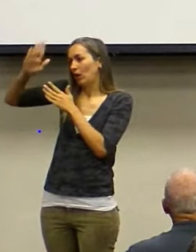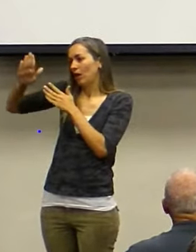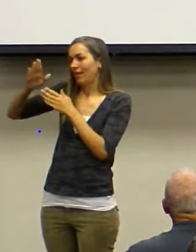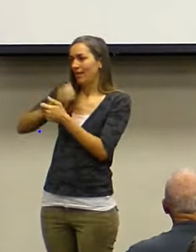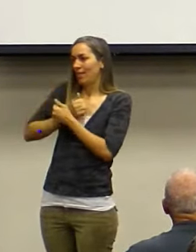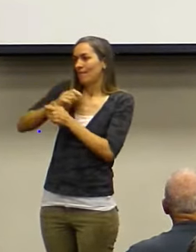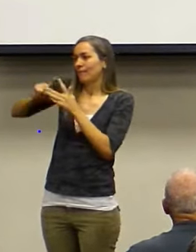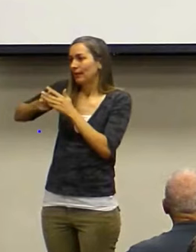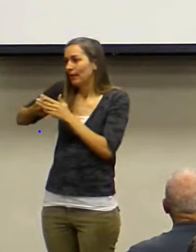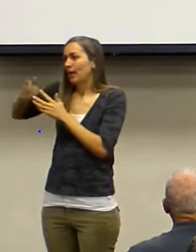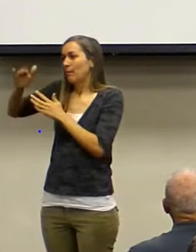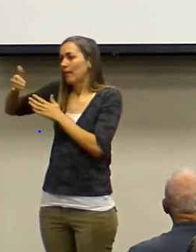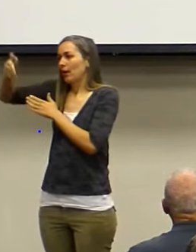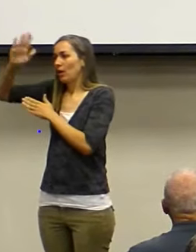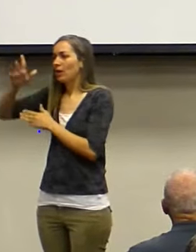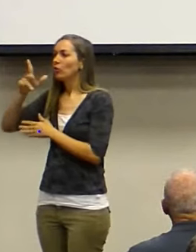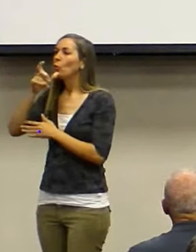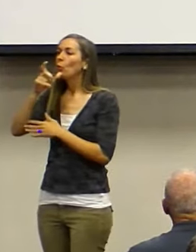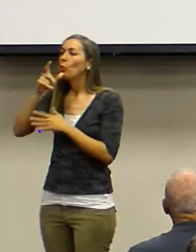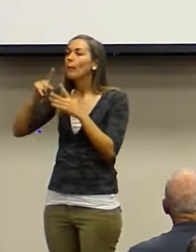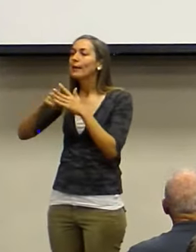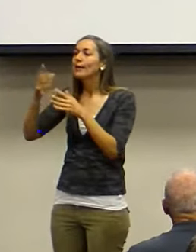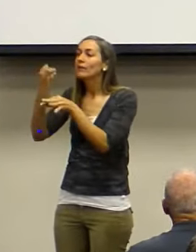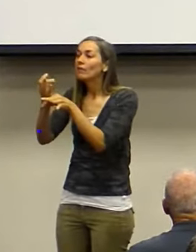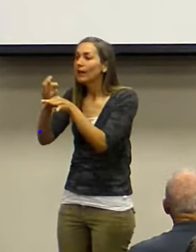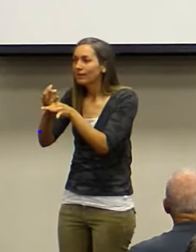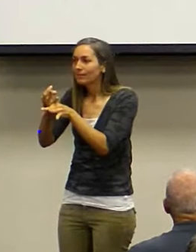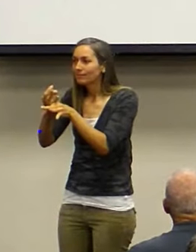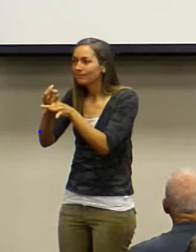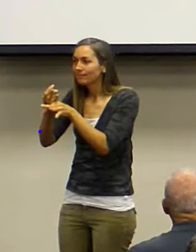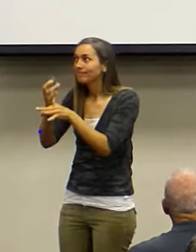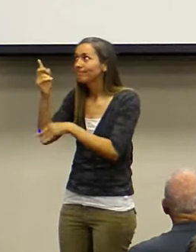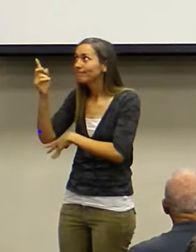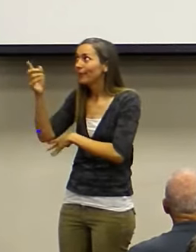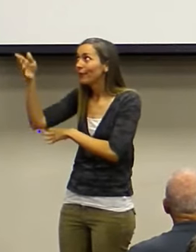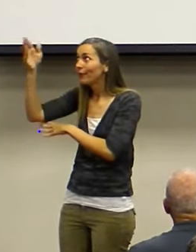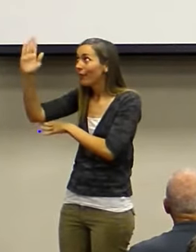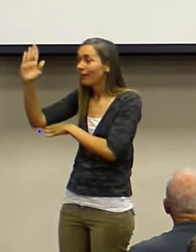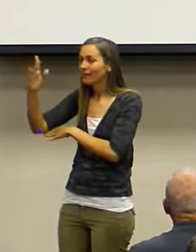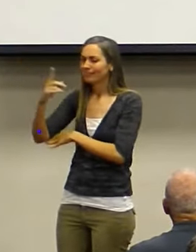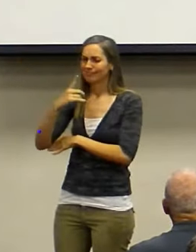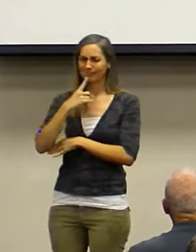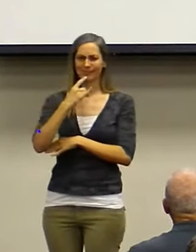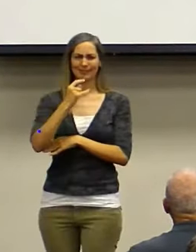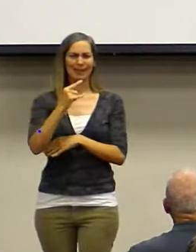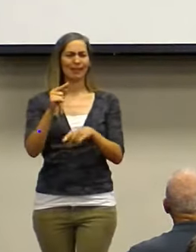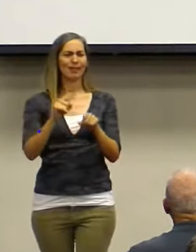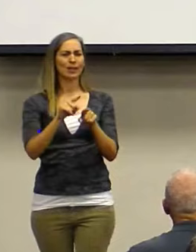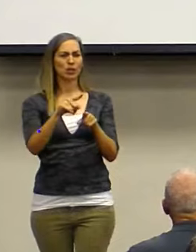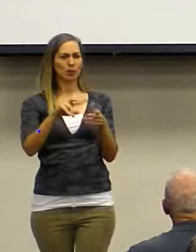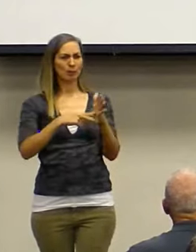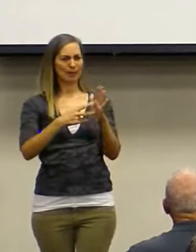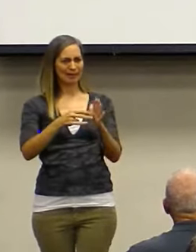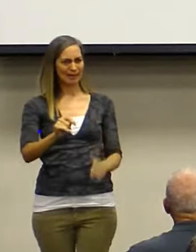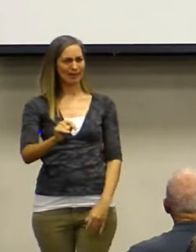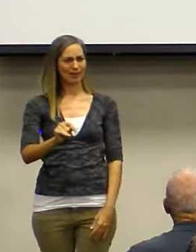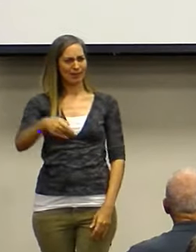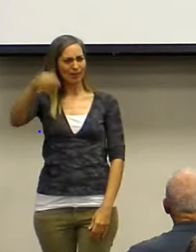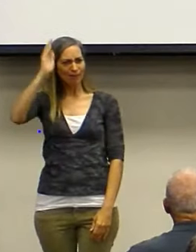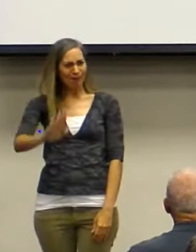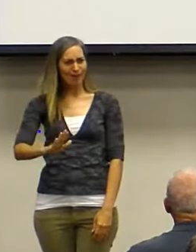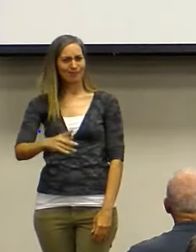Who? Say it like you mean it. Now say it like you believe it. Now say it like you trust it.